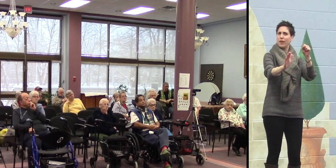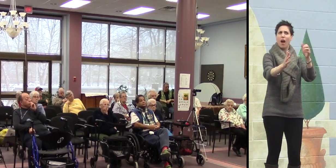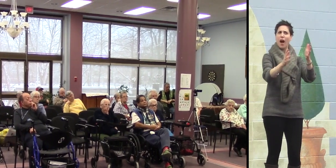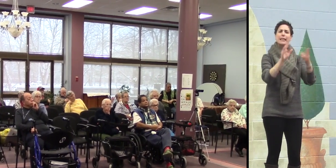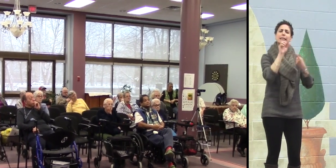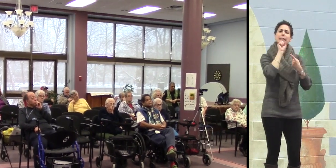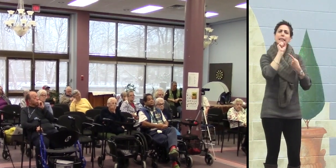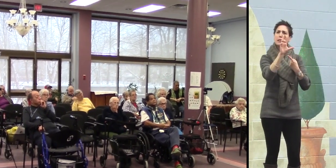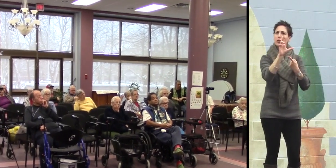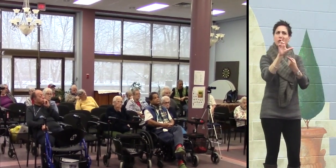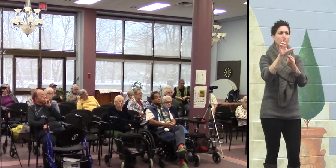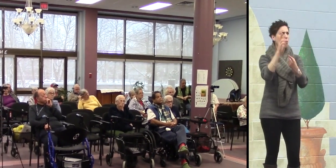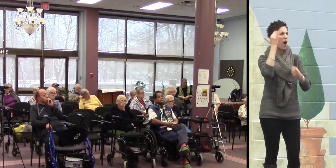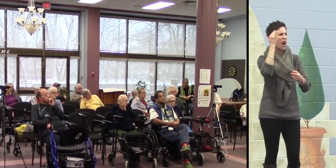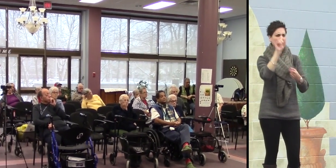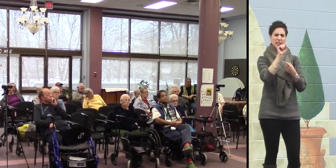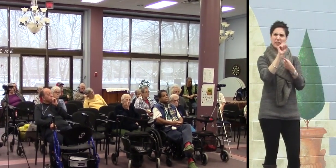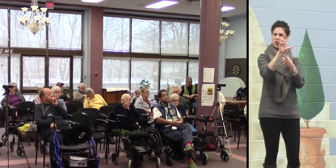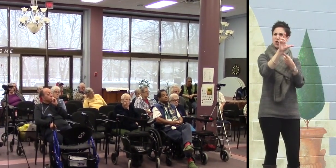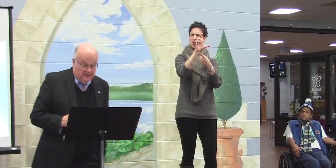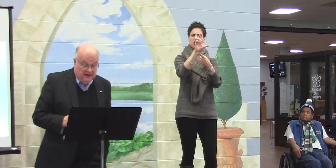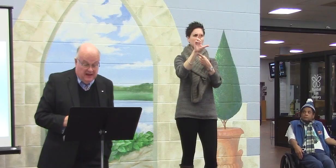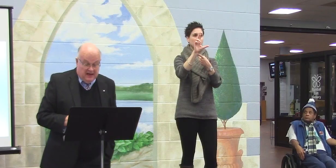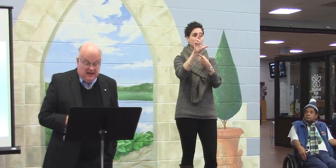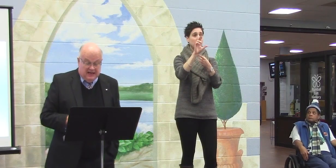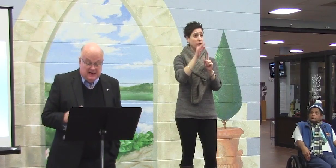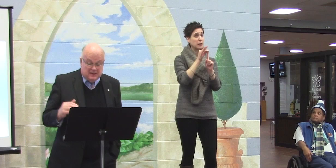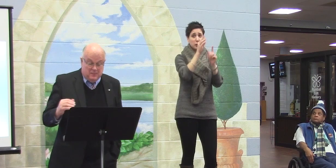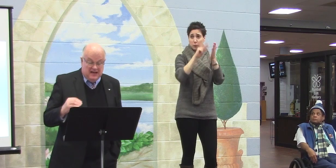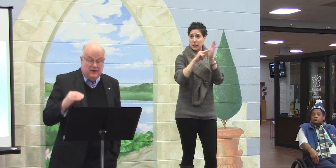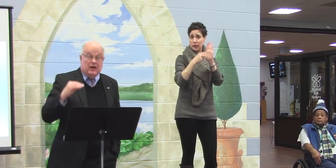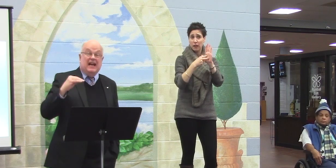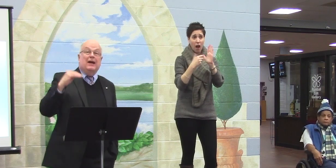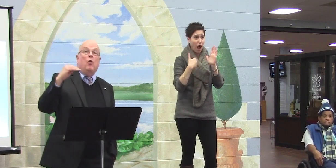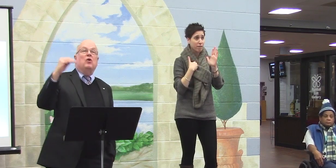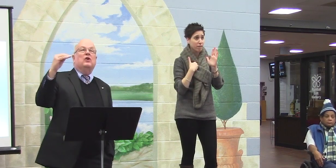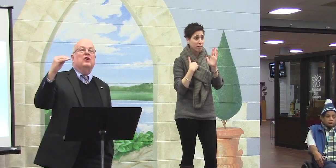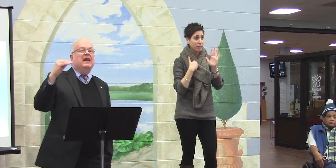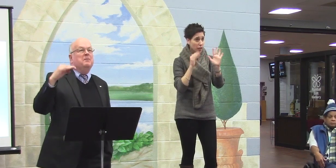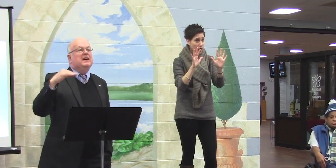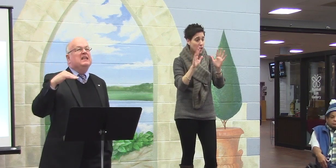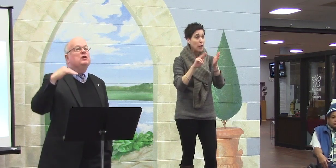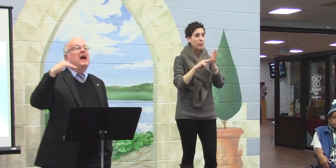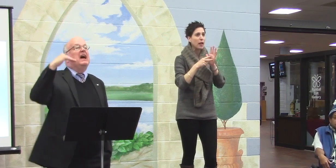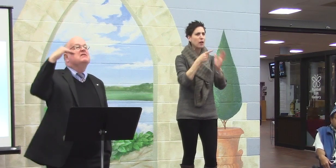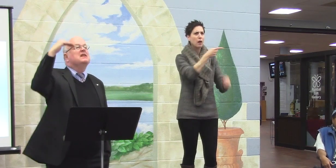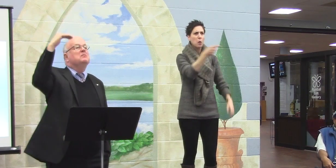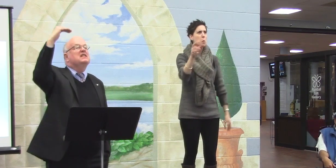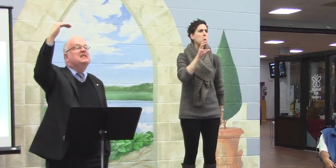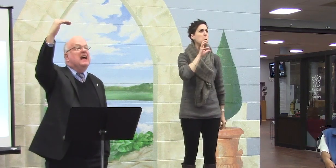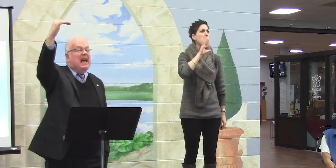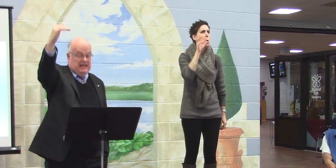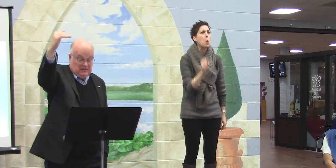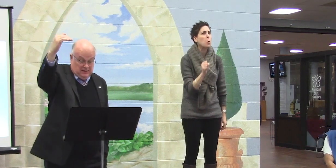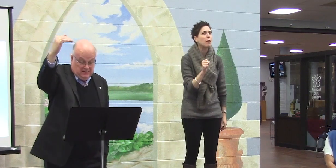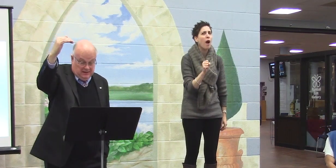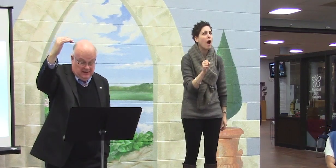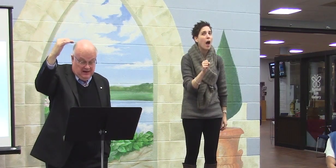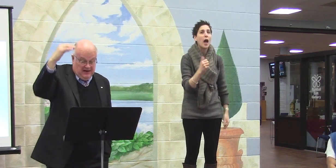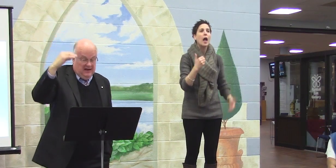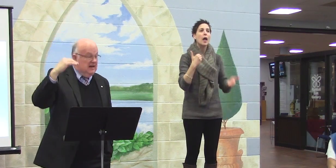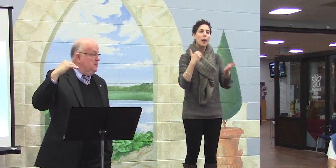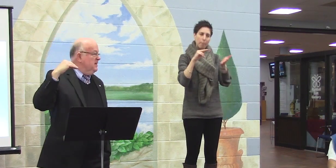The word senior, I think, has a special meaning. It doesn't mean you're getting older. It means you have some status.